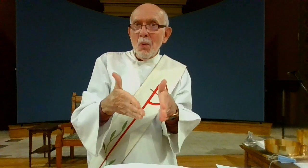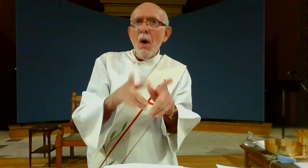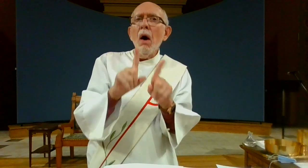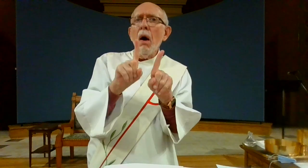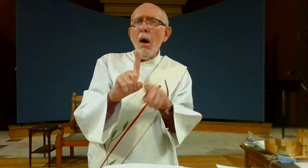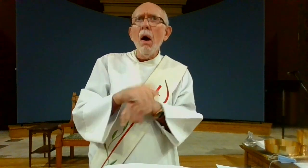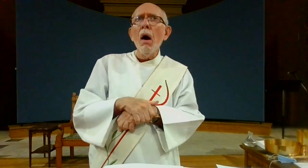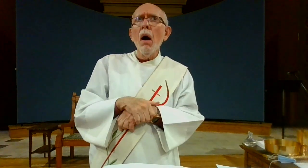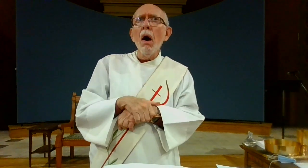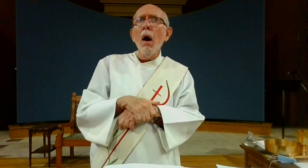the new apostle